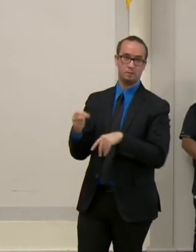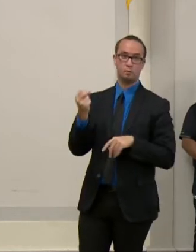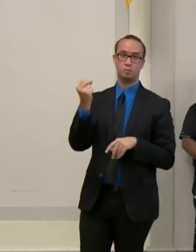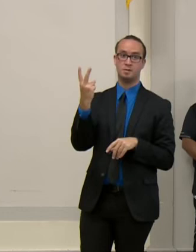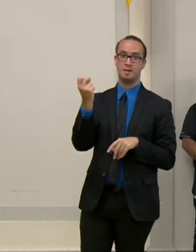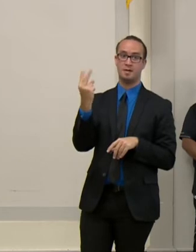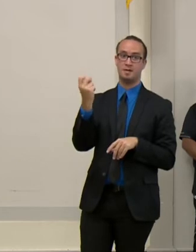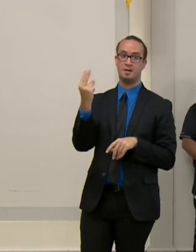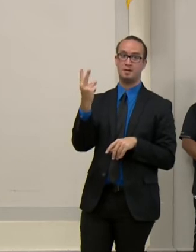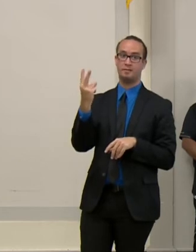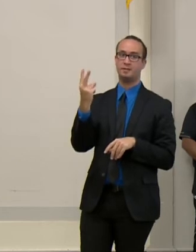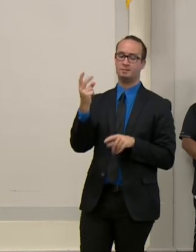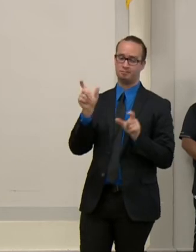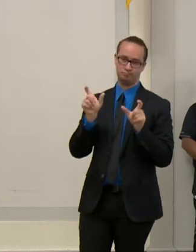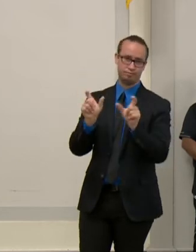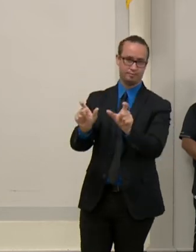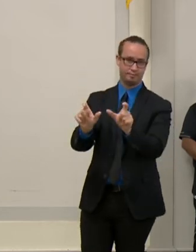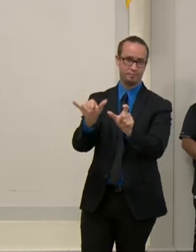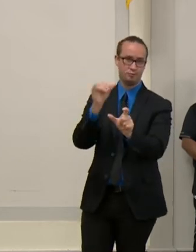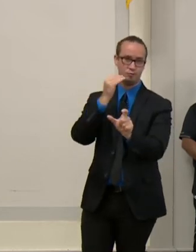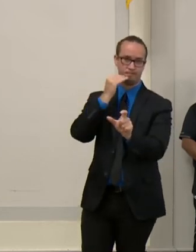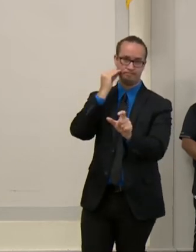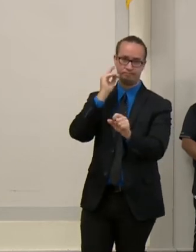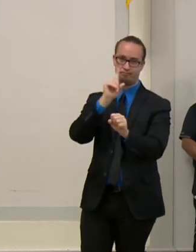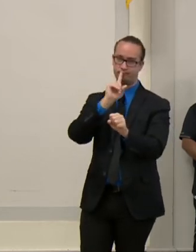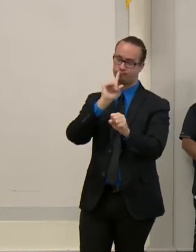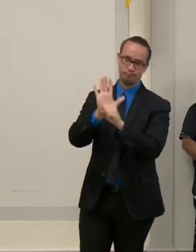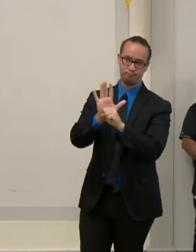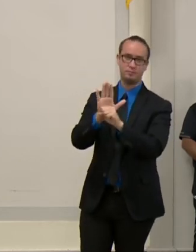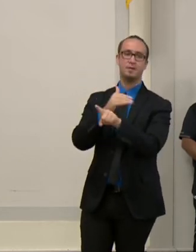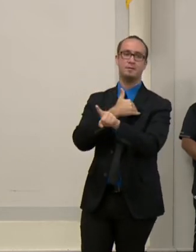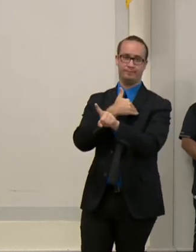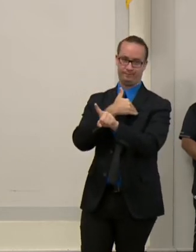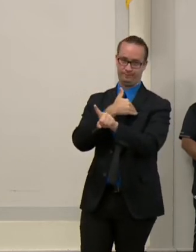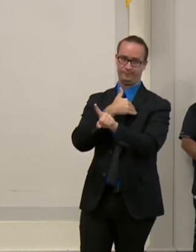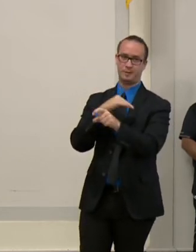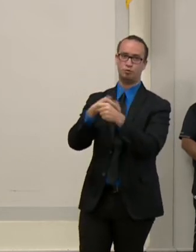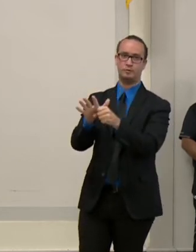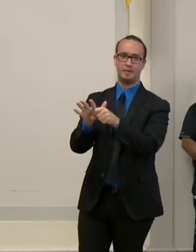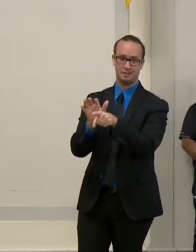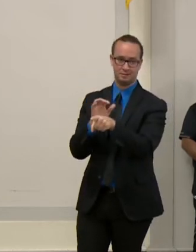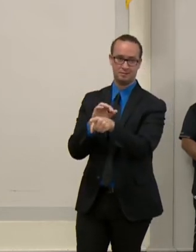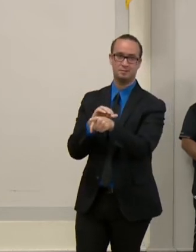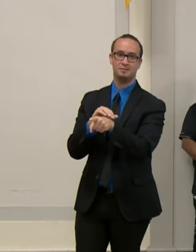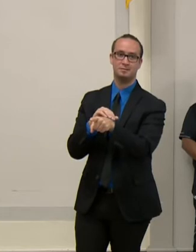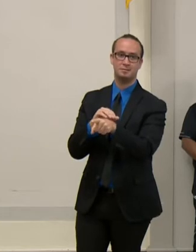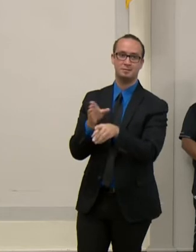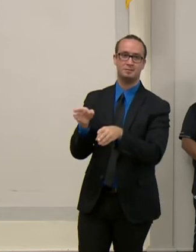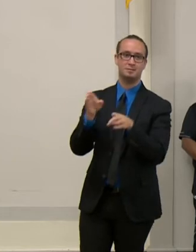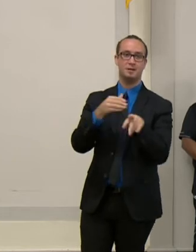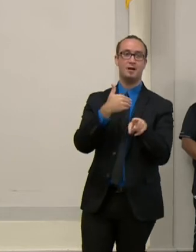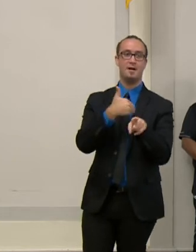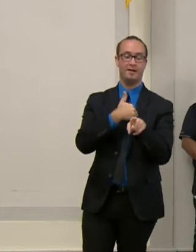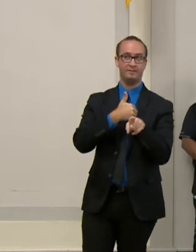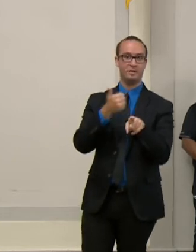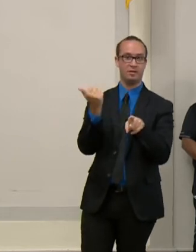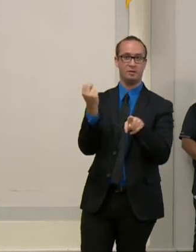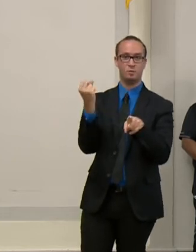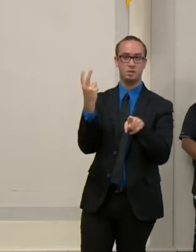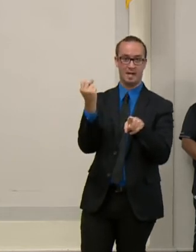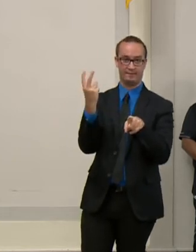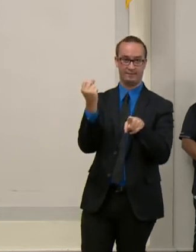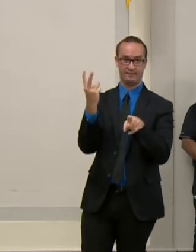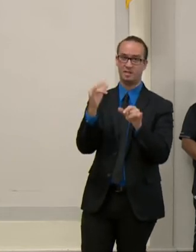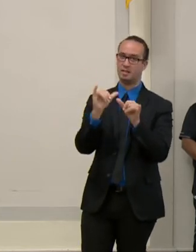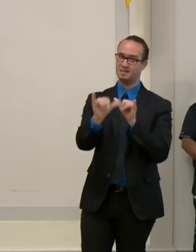cases. Uh, we have 12, um, again, in routine services alone. We have 12 home quarantined employees, 11